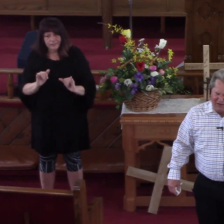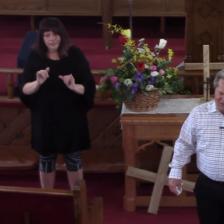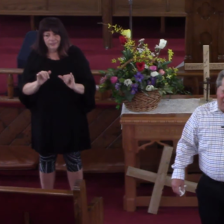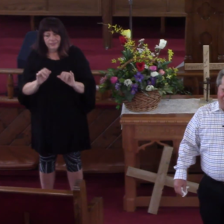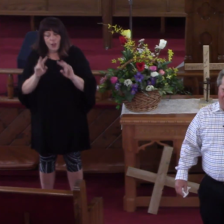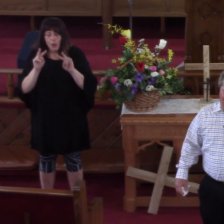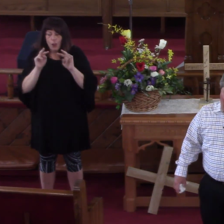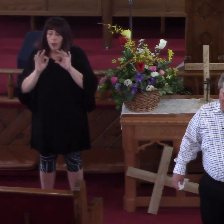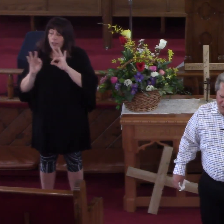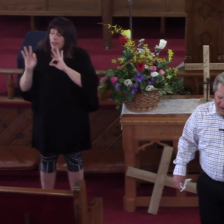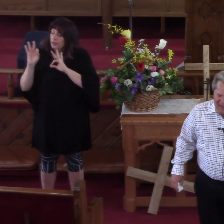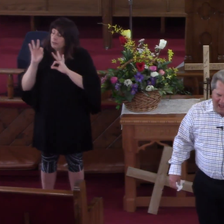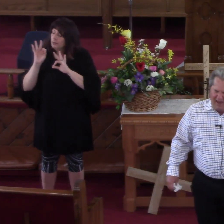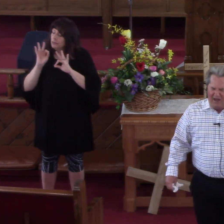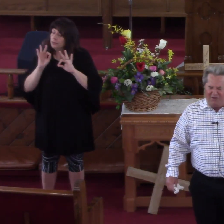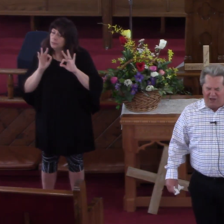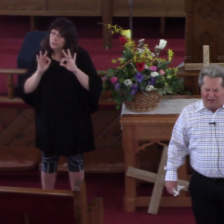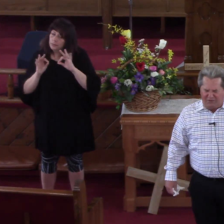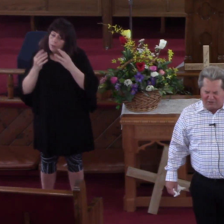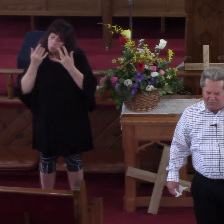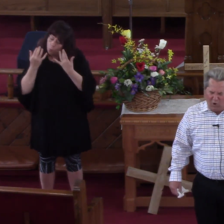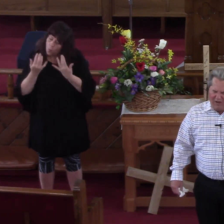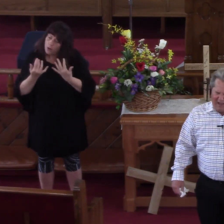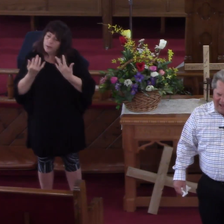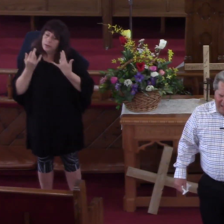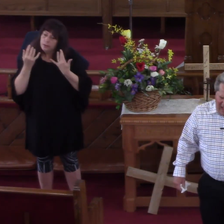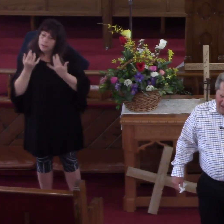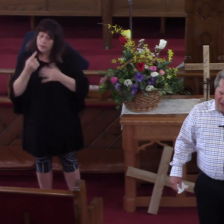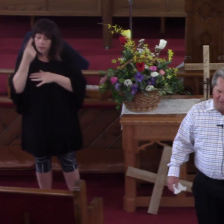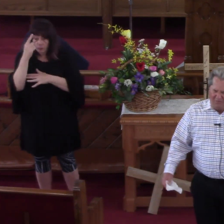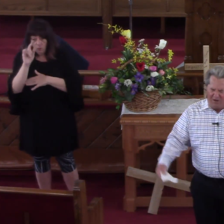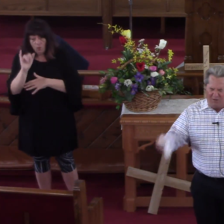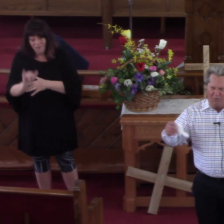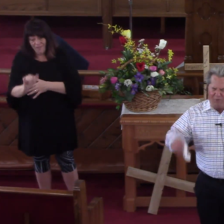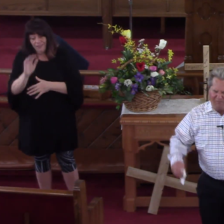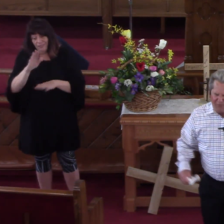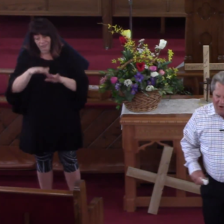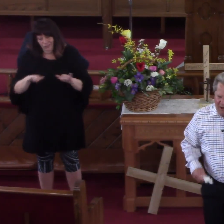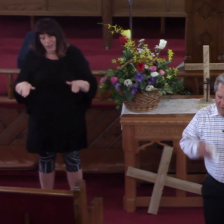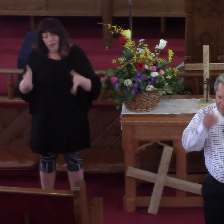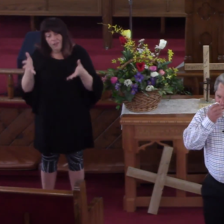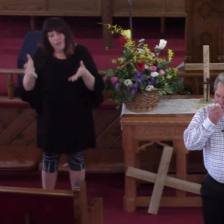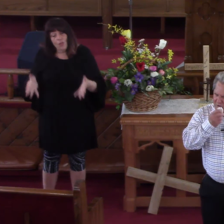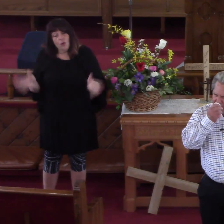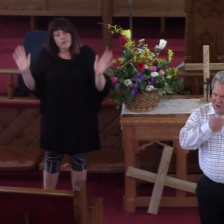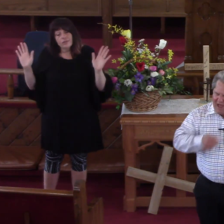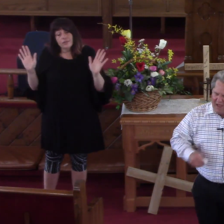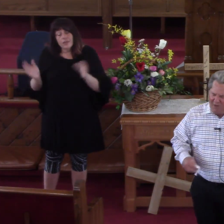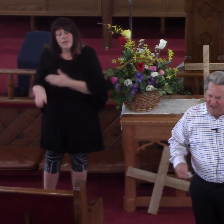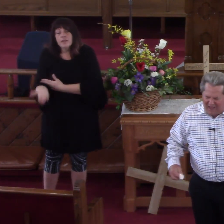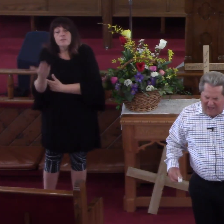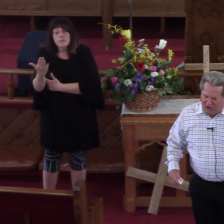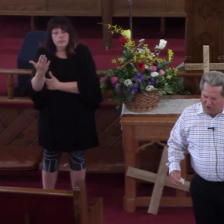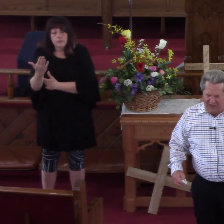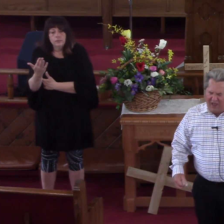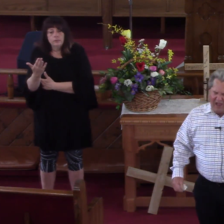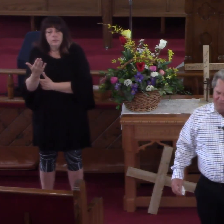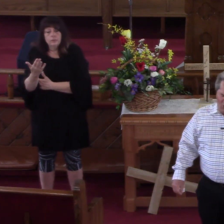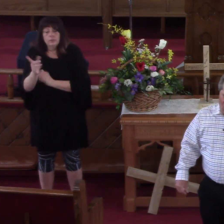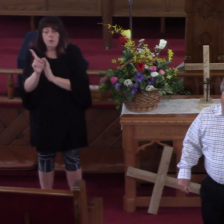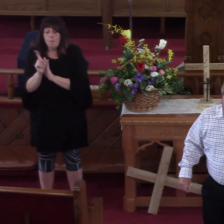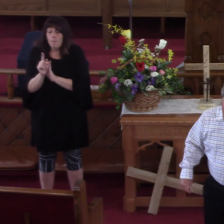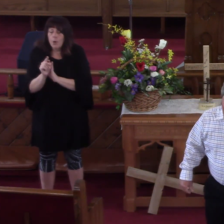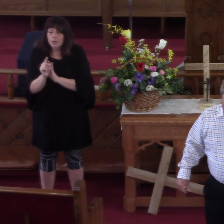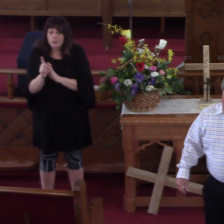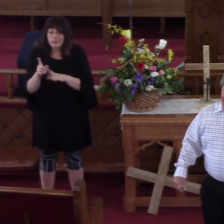child that is out there lost and undone this morning. And for a moment of time, you can